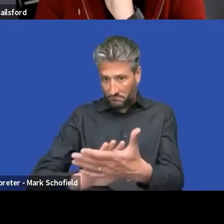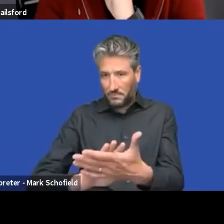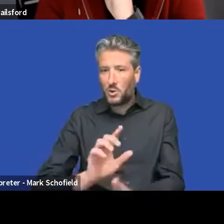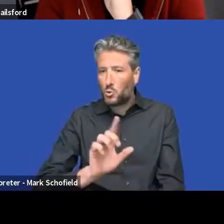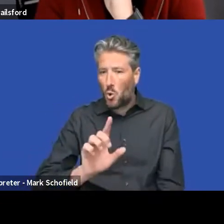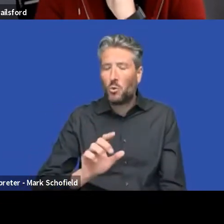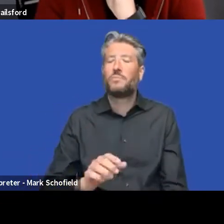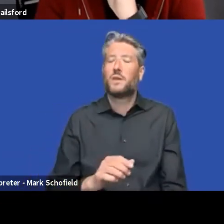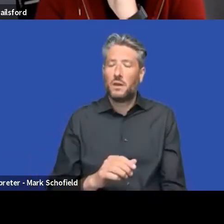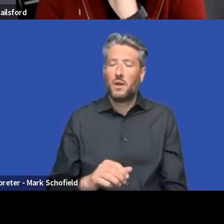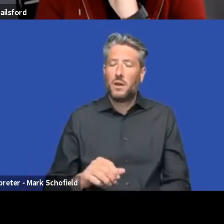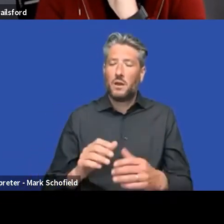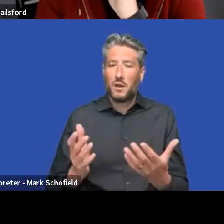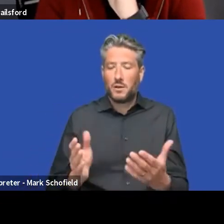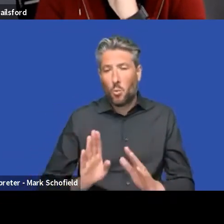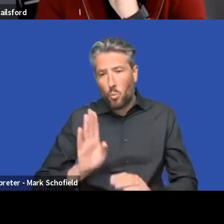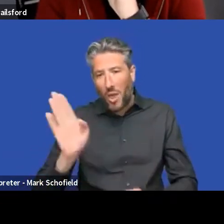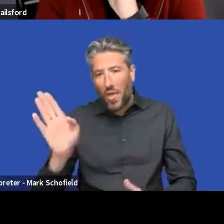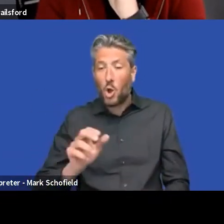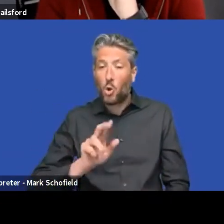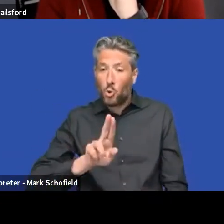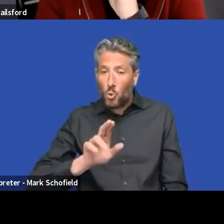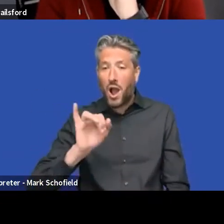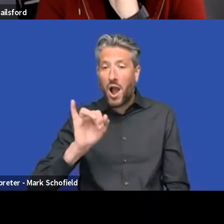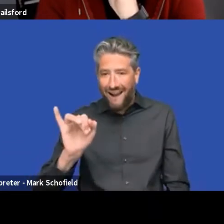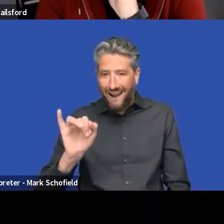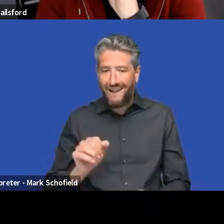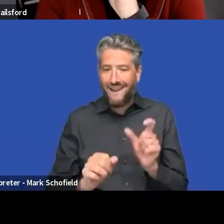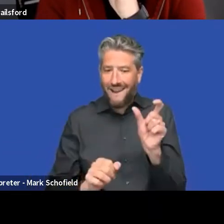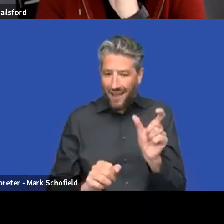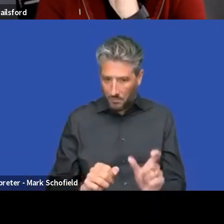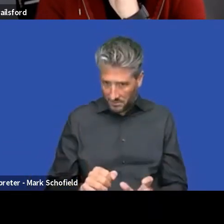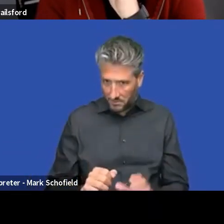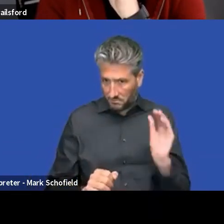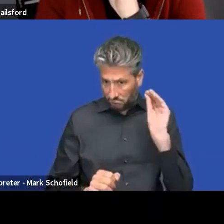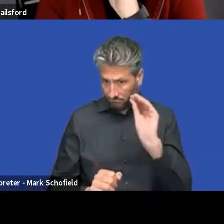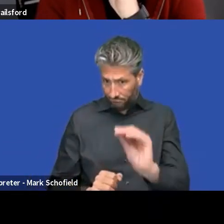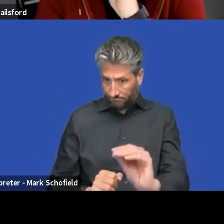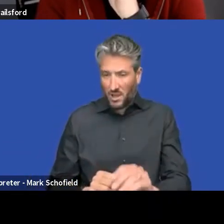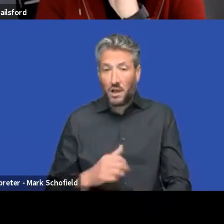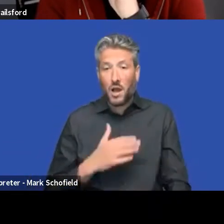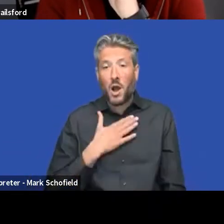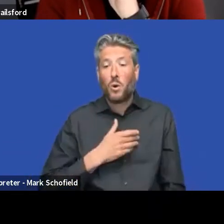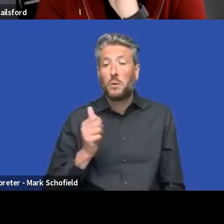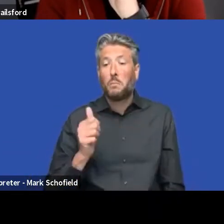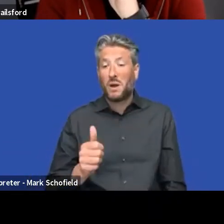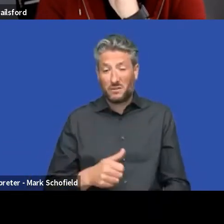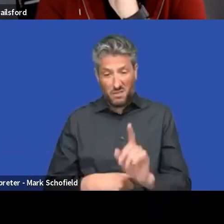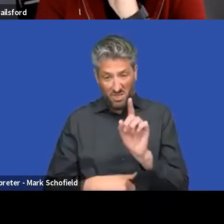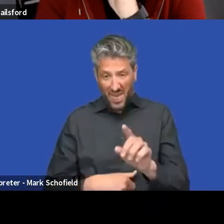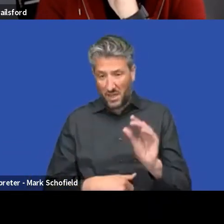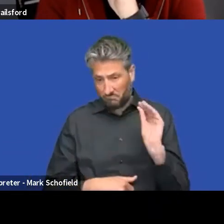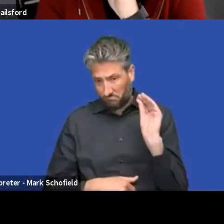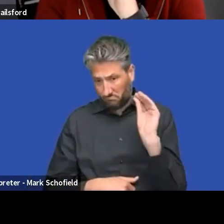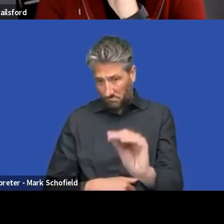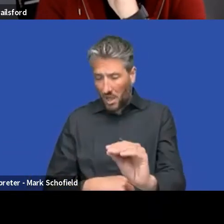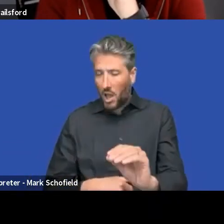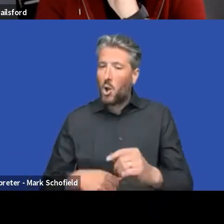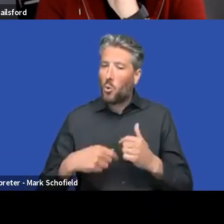element that you put in whenever you want the button. And then we take care of styling that and making sure it works. And like, if